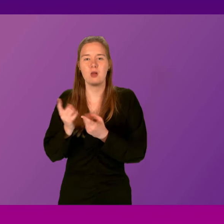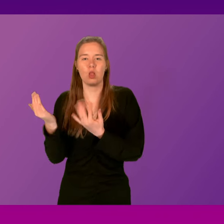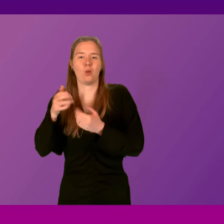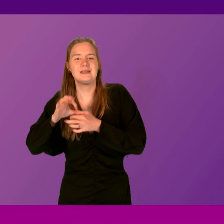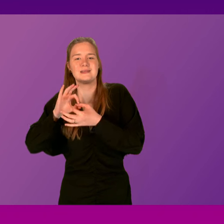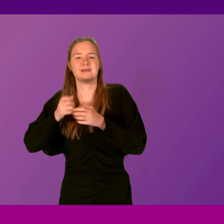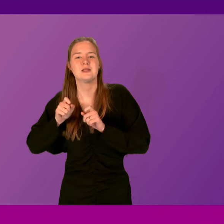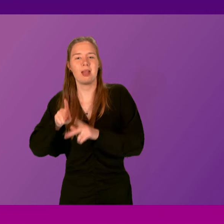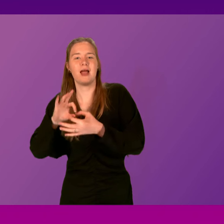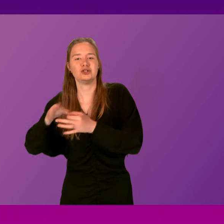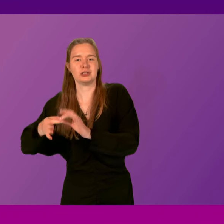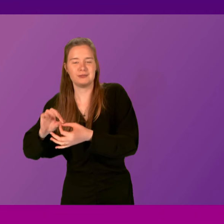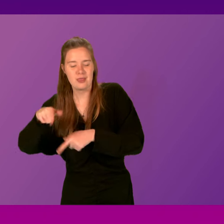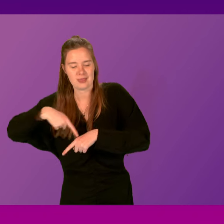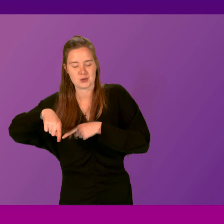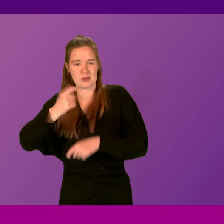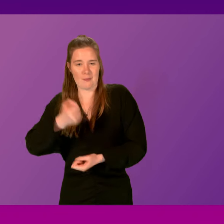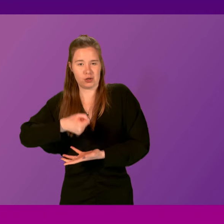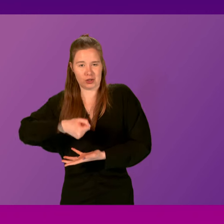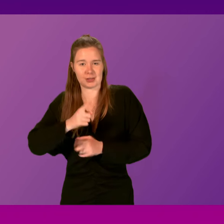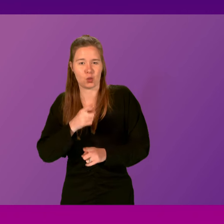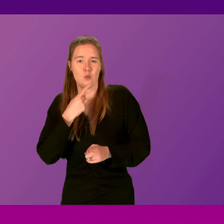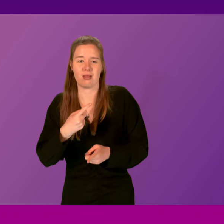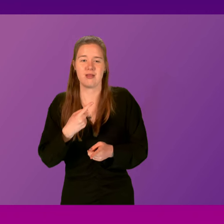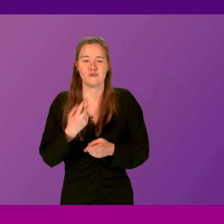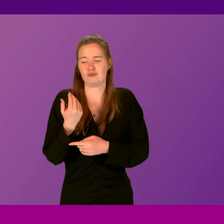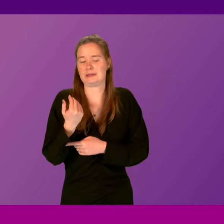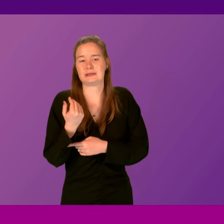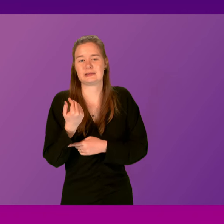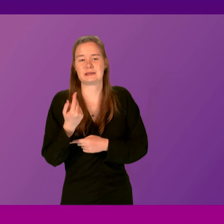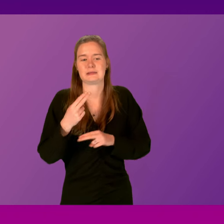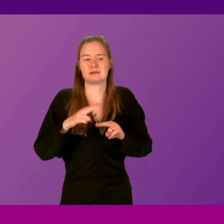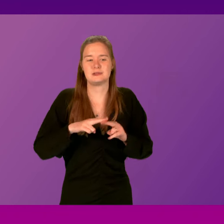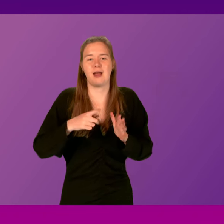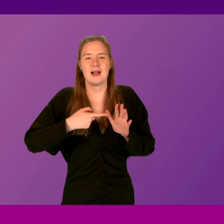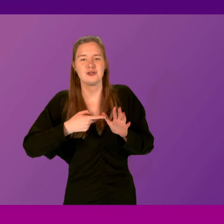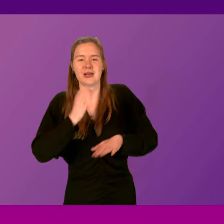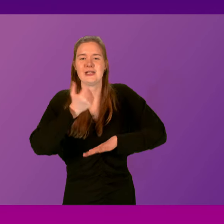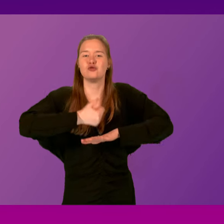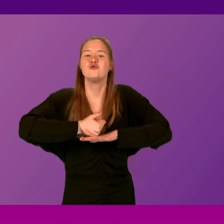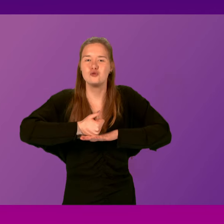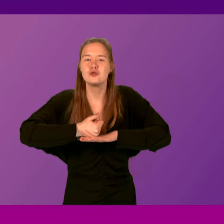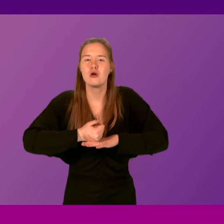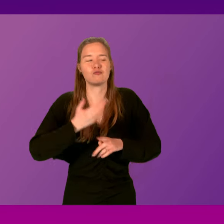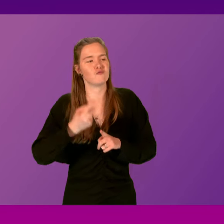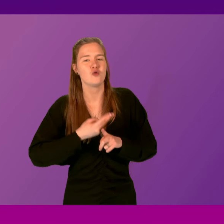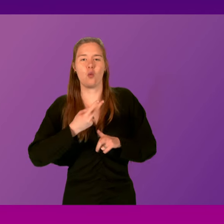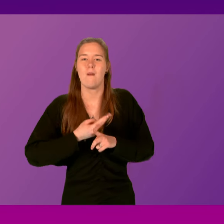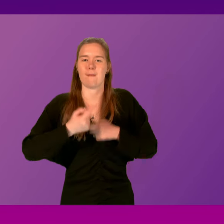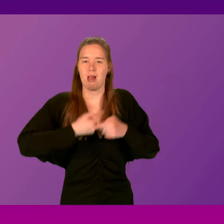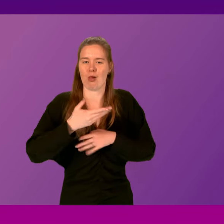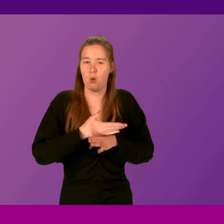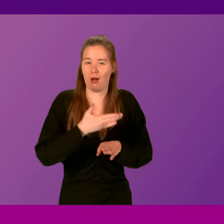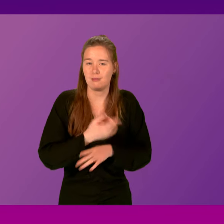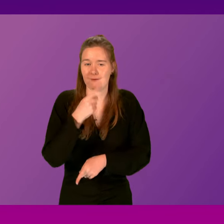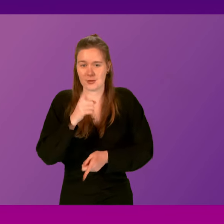chain as part of this week's budget. In light of the recent Fraser of Allender Institute report on renewable jobs, can the First